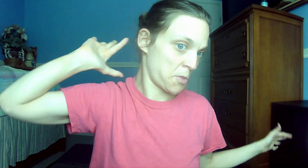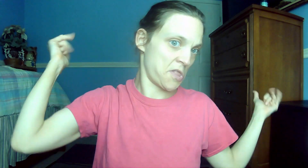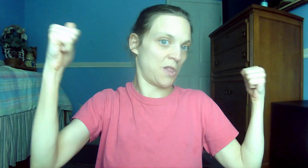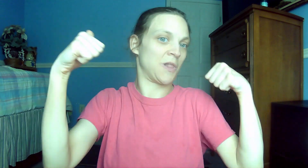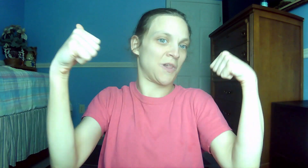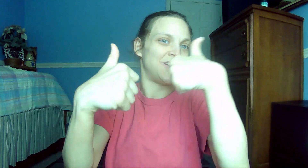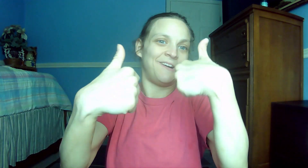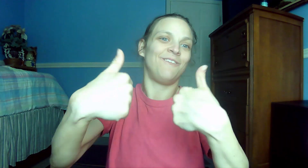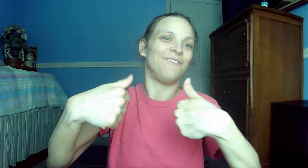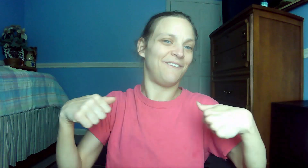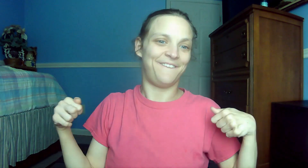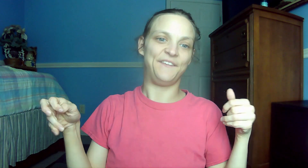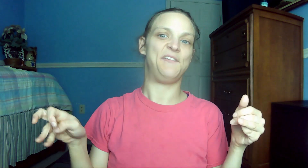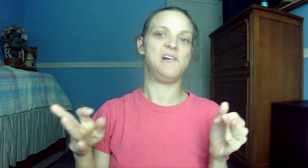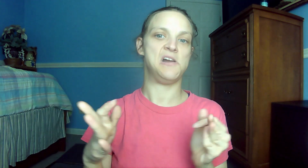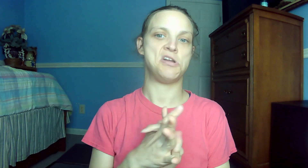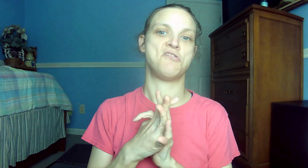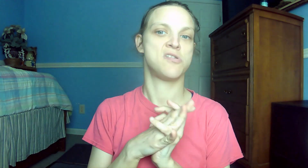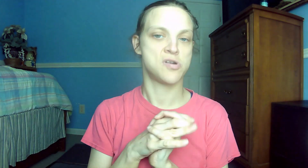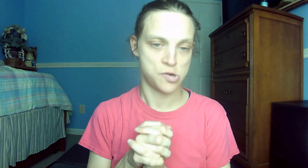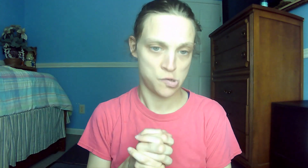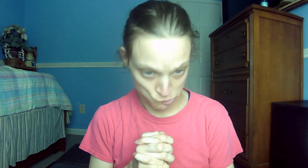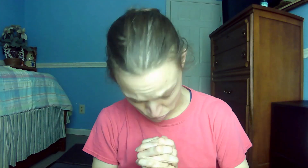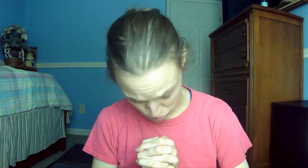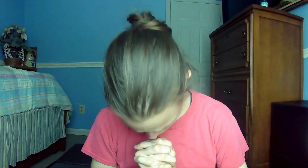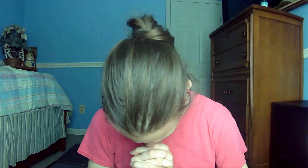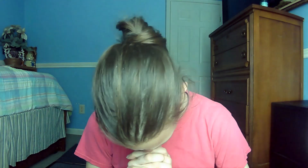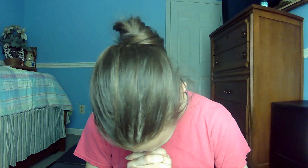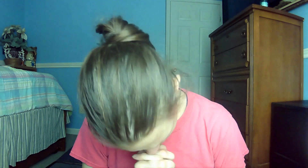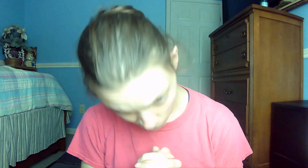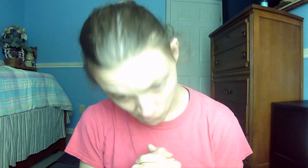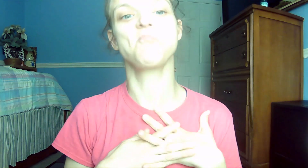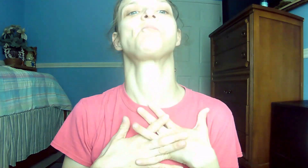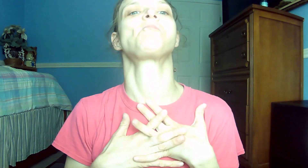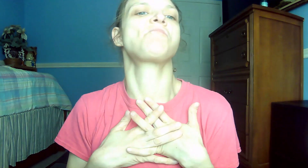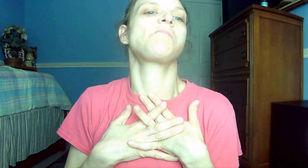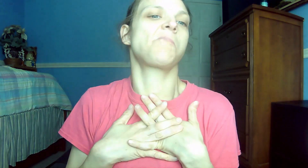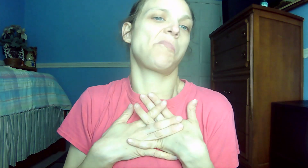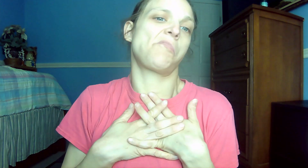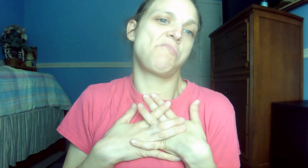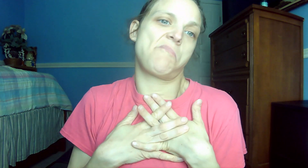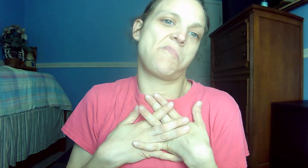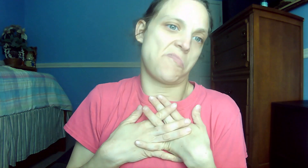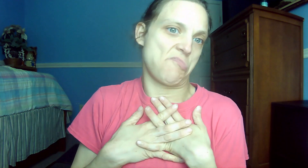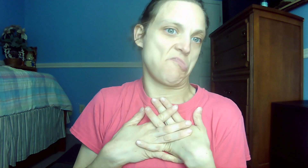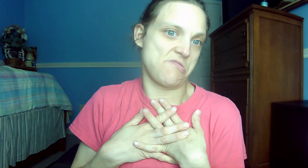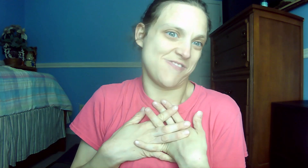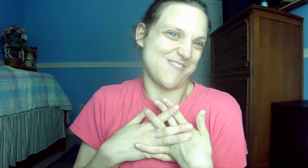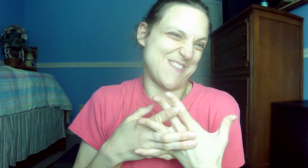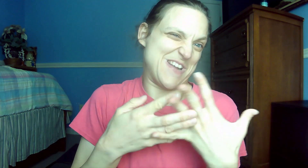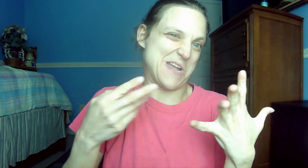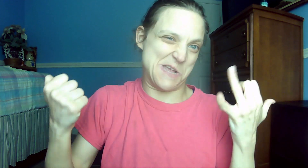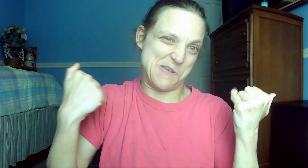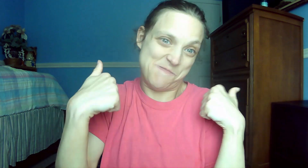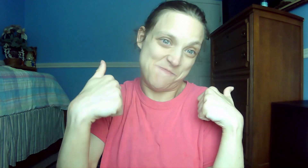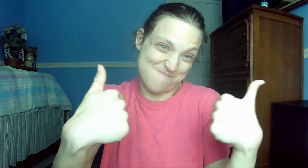87. Proverbs 3.5 Trust in the Lord with all your heart and me not on your own understanding. 88.